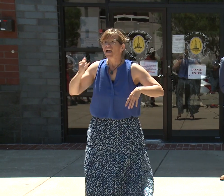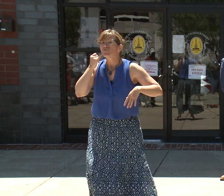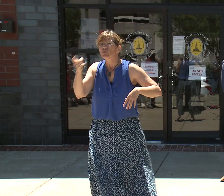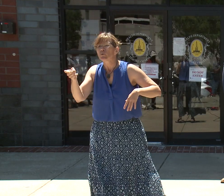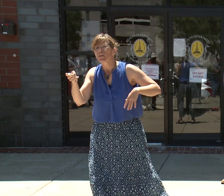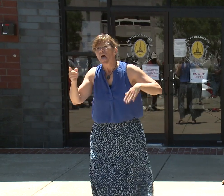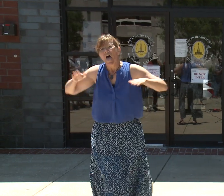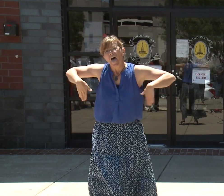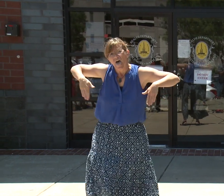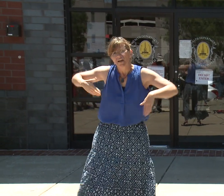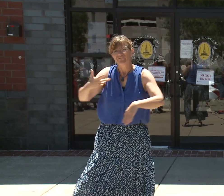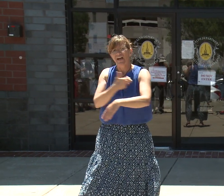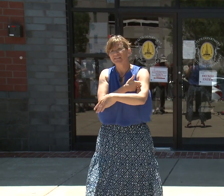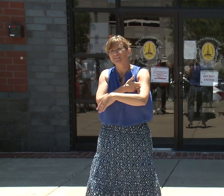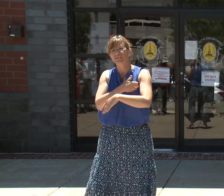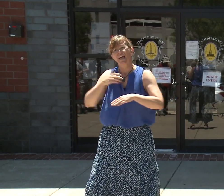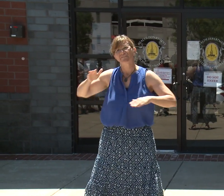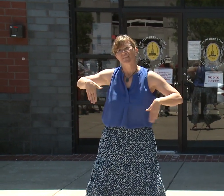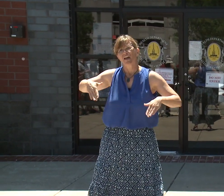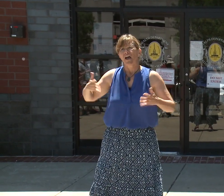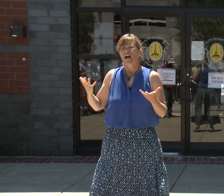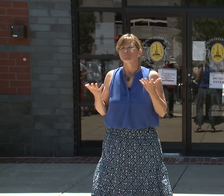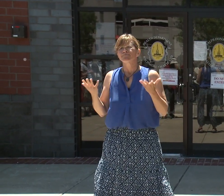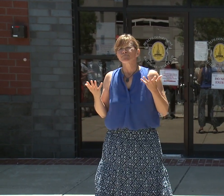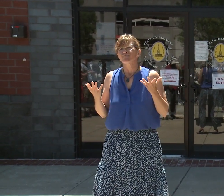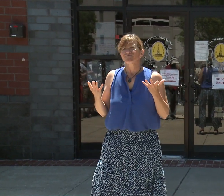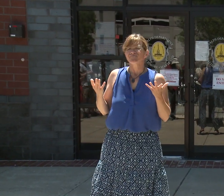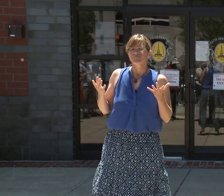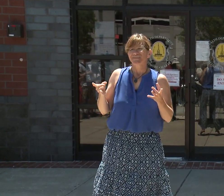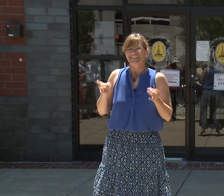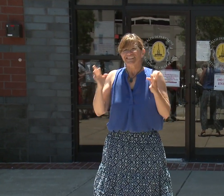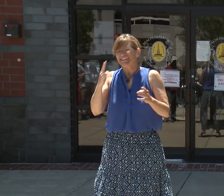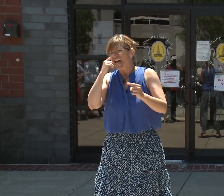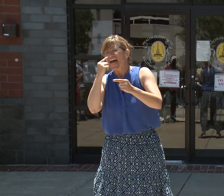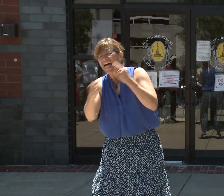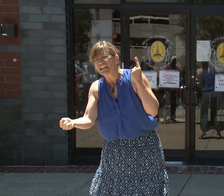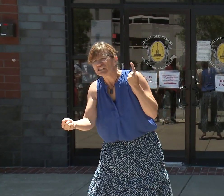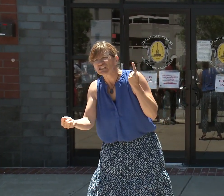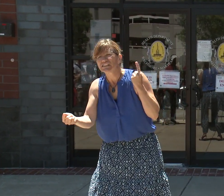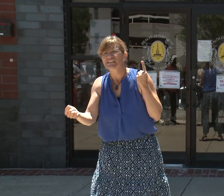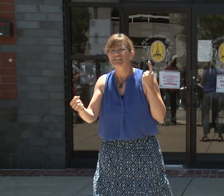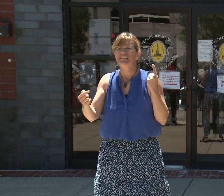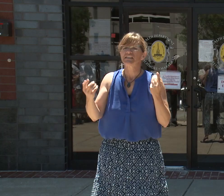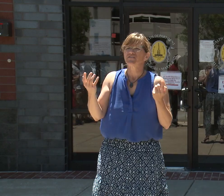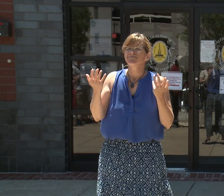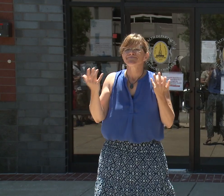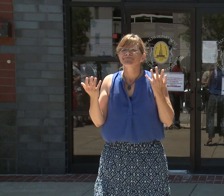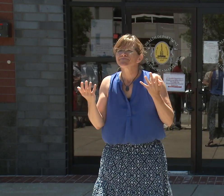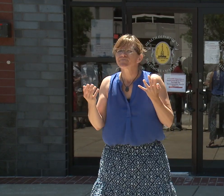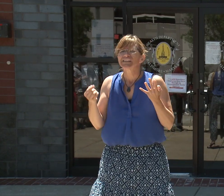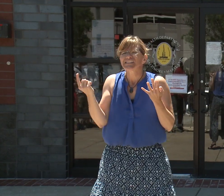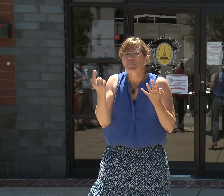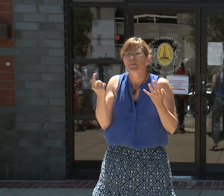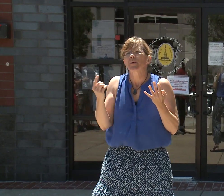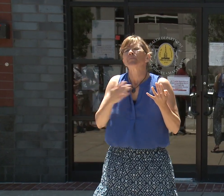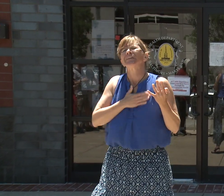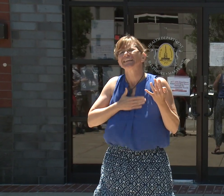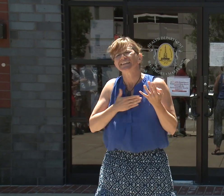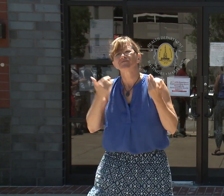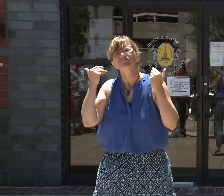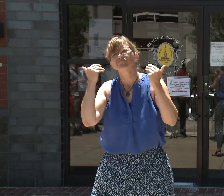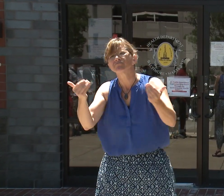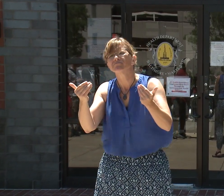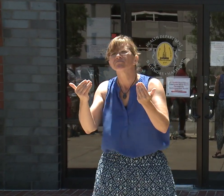unless you have a significant medical reason, such as an allergy to a component of the vaccine, please get vaccinated as soon as